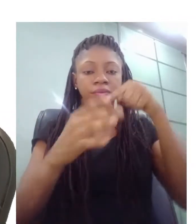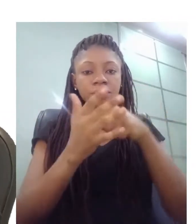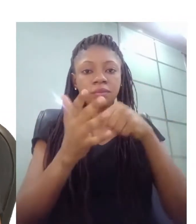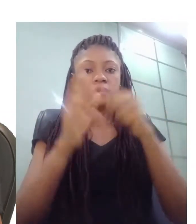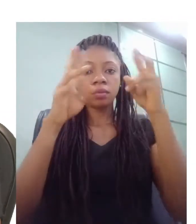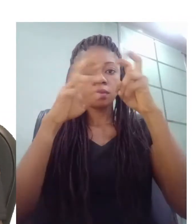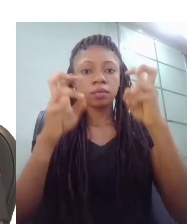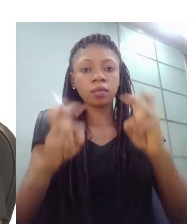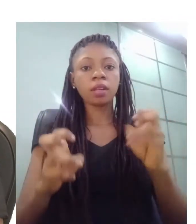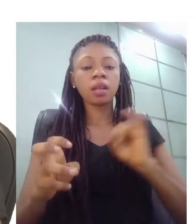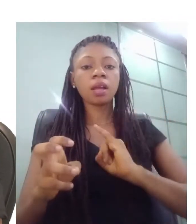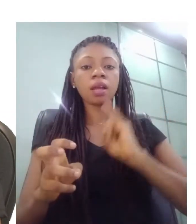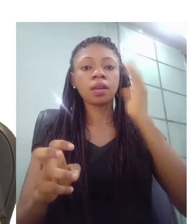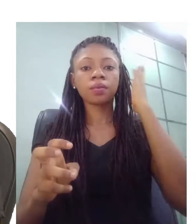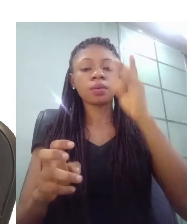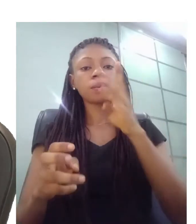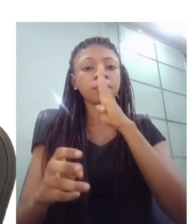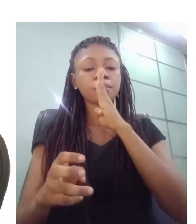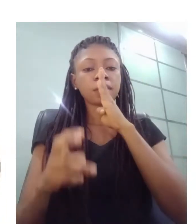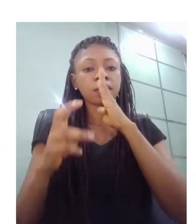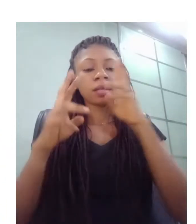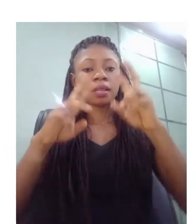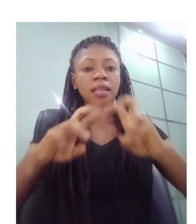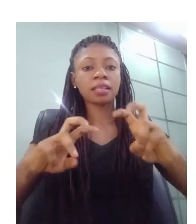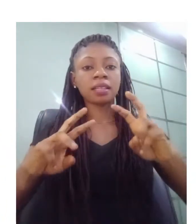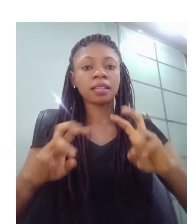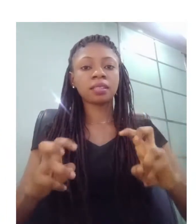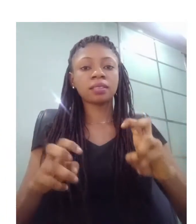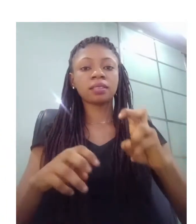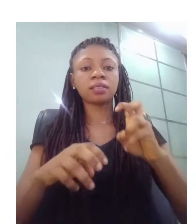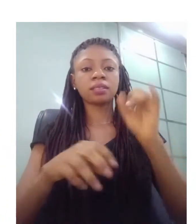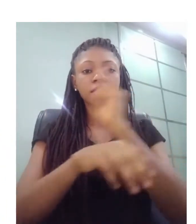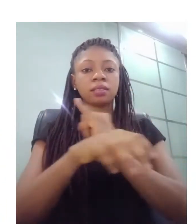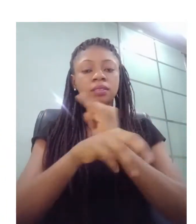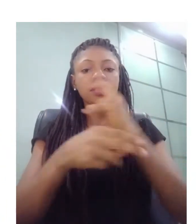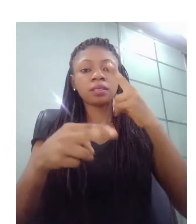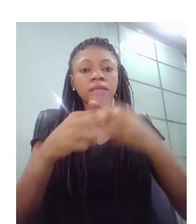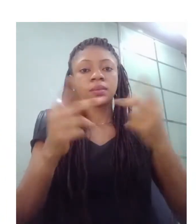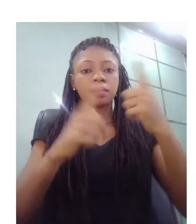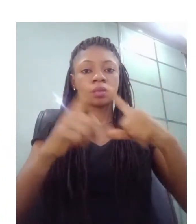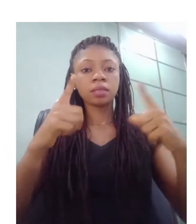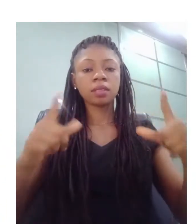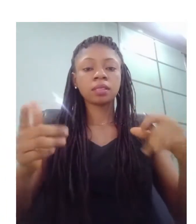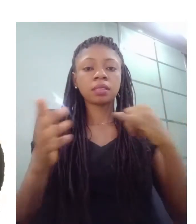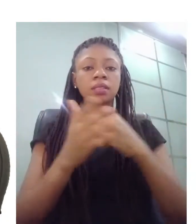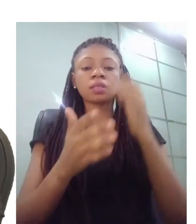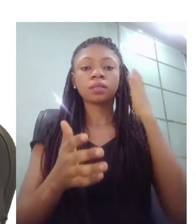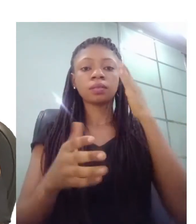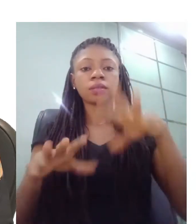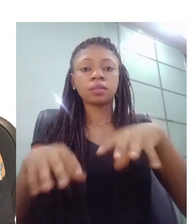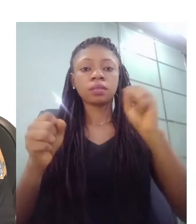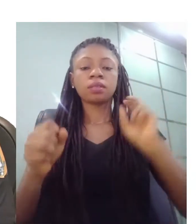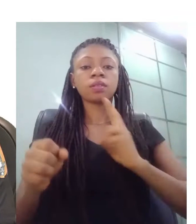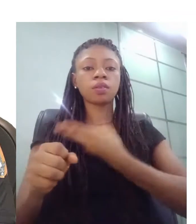much as we're going to be looking at i think it's going to take us for a while um looking at all this together okay